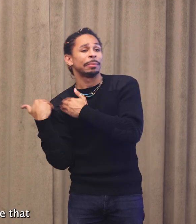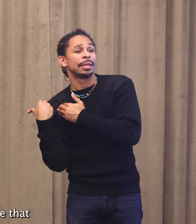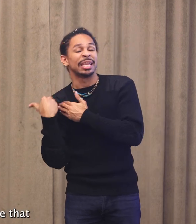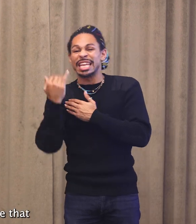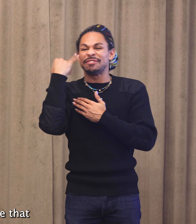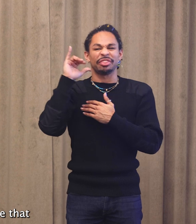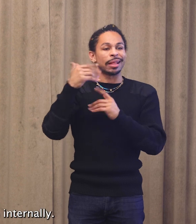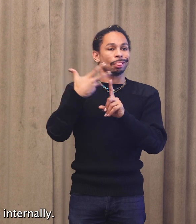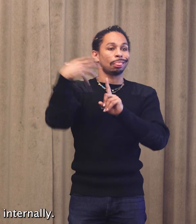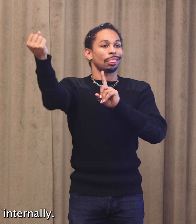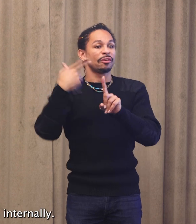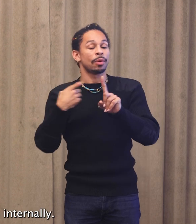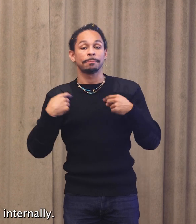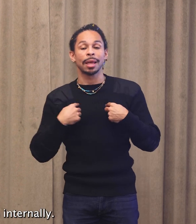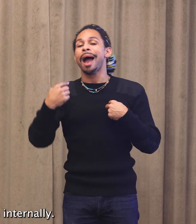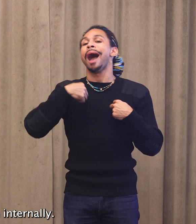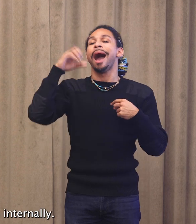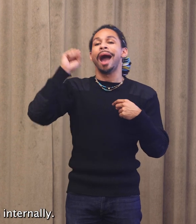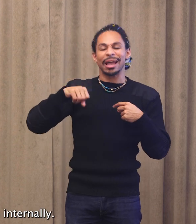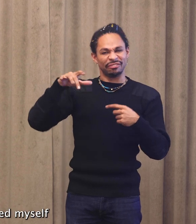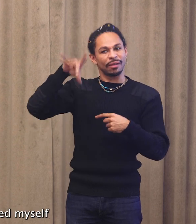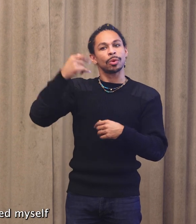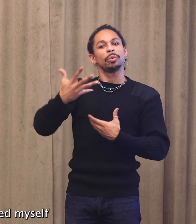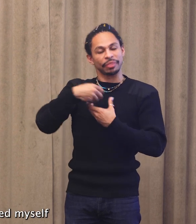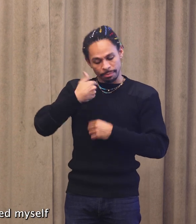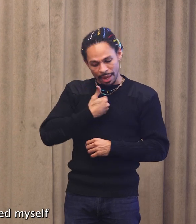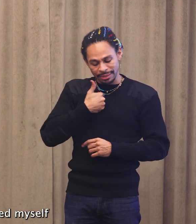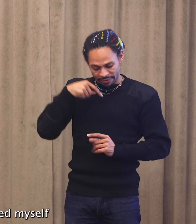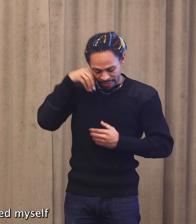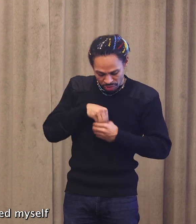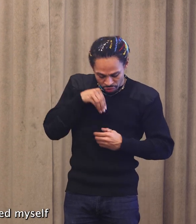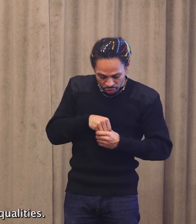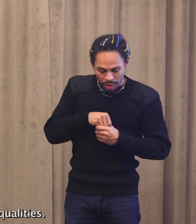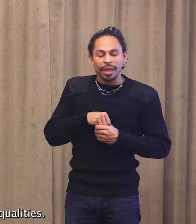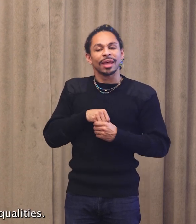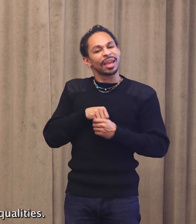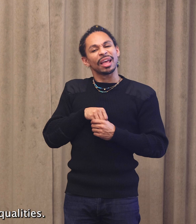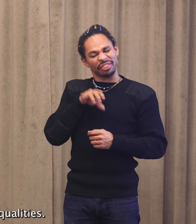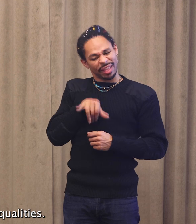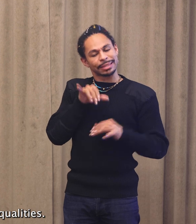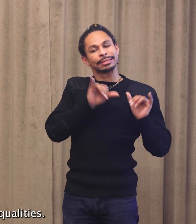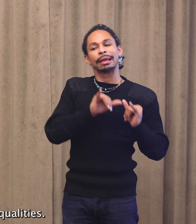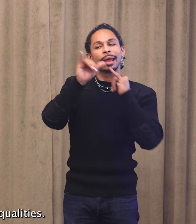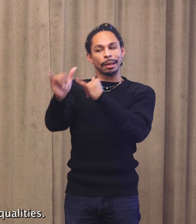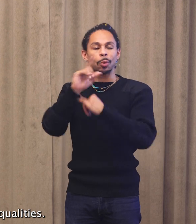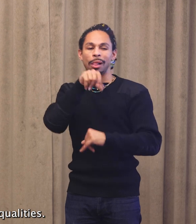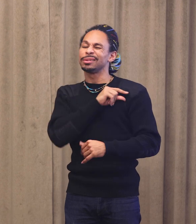I can trace it to somewhere internally. I've not offered myself these same qualities.